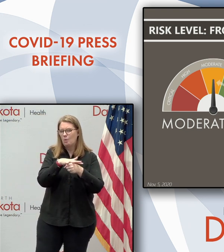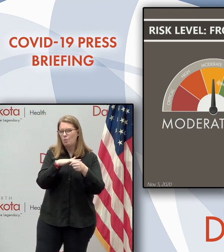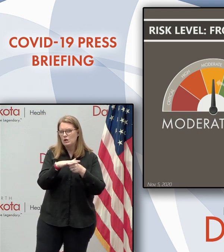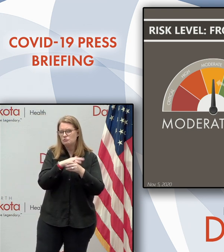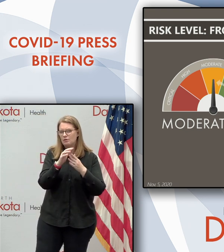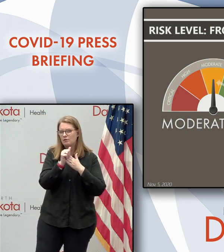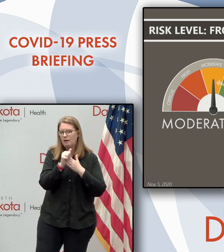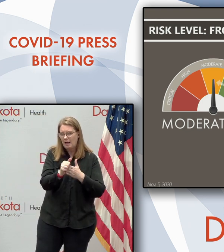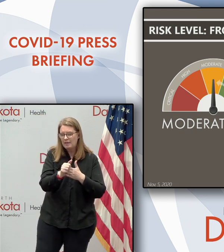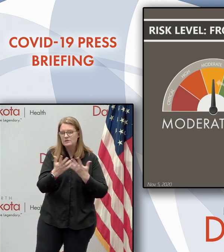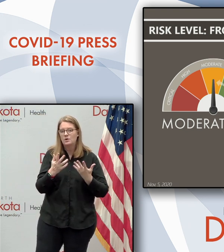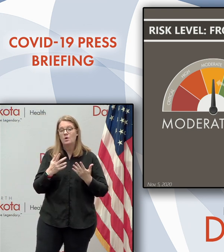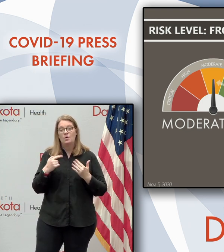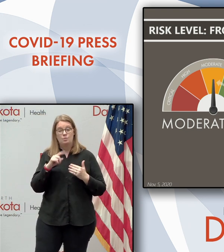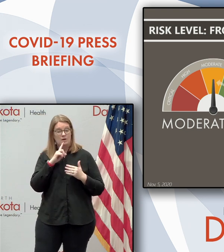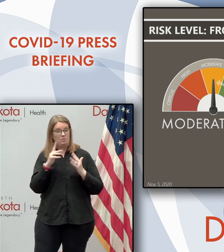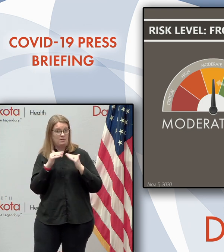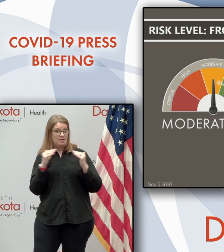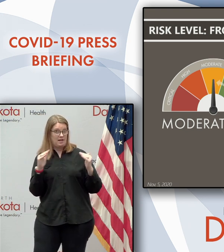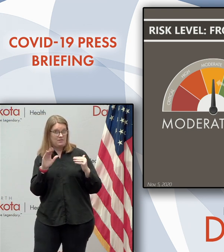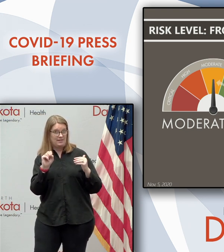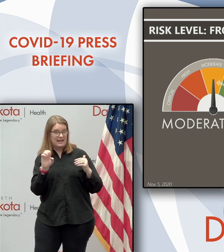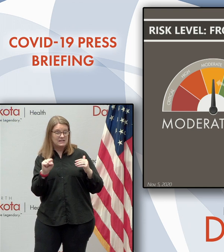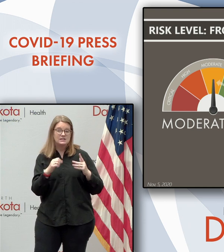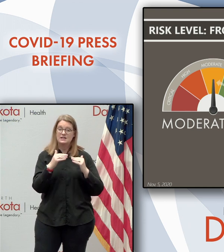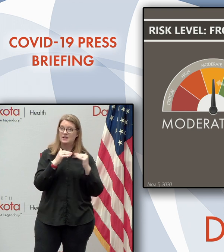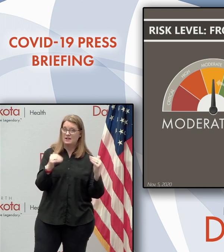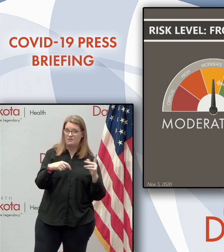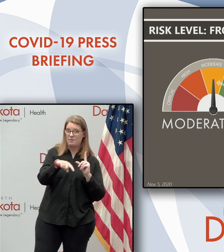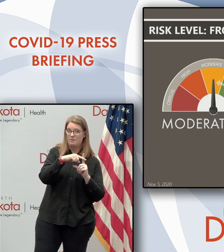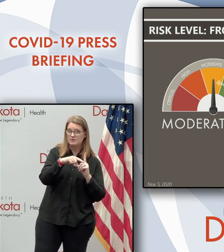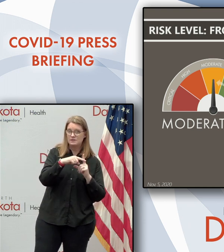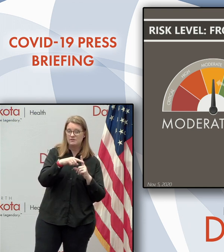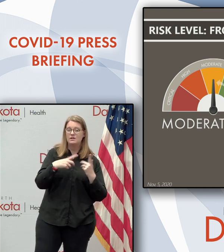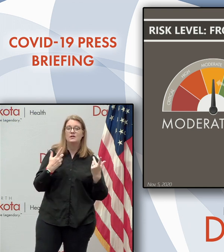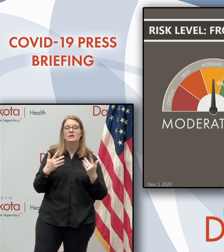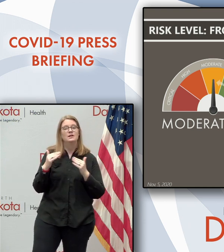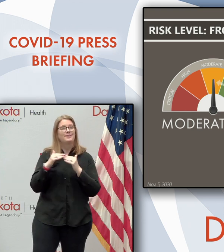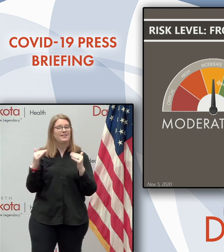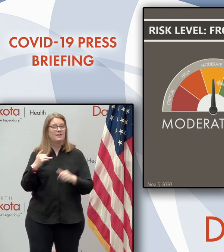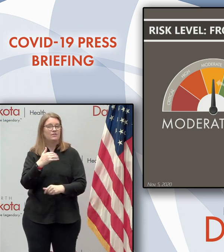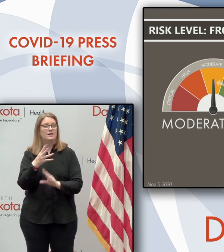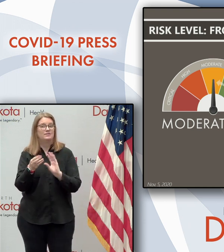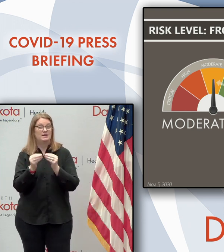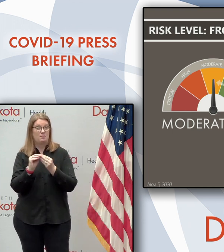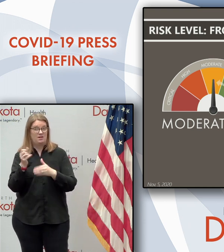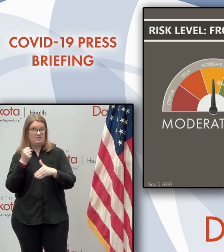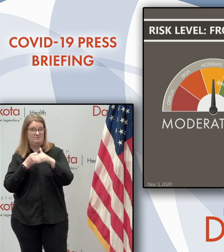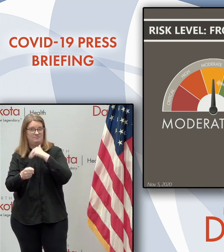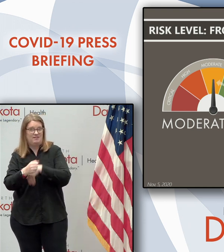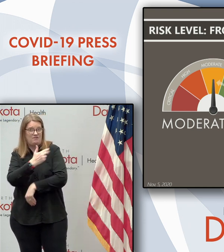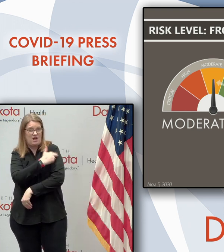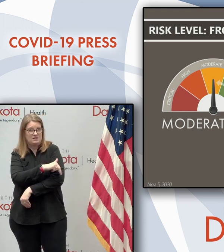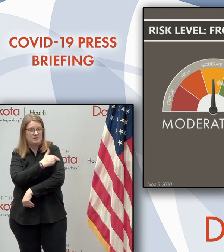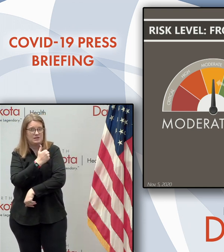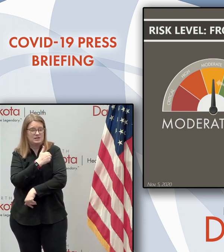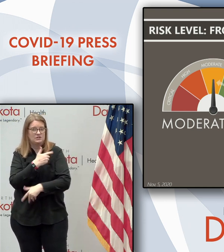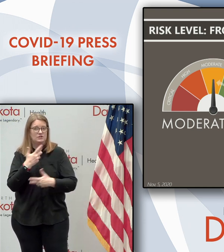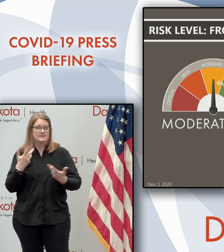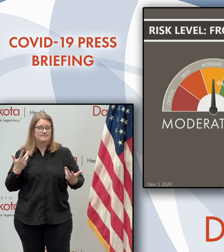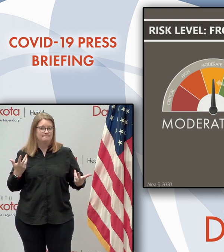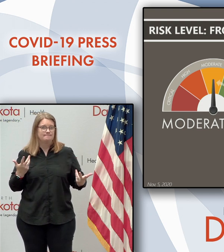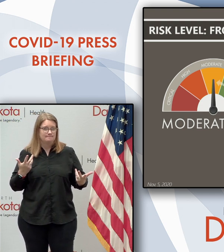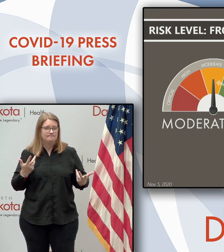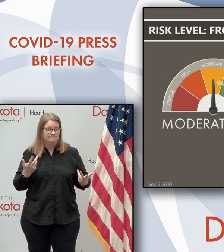right now with the level of cases we have, the level of positivity we have, the, the level of hospitalization we have statewide, uh, that we